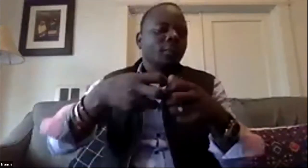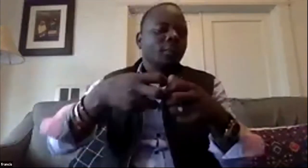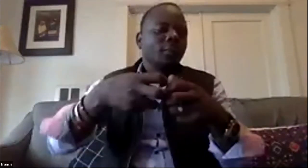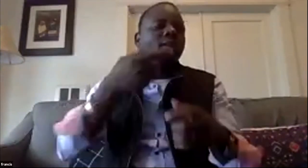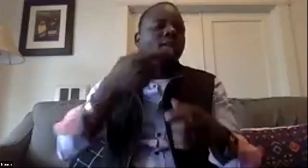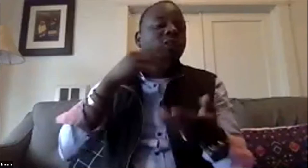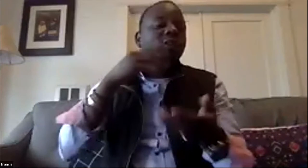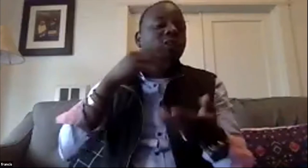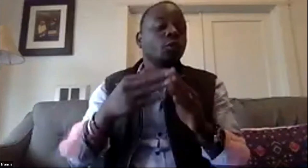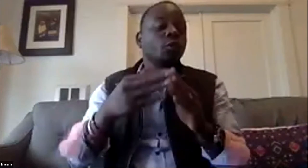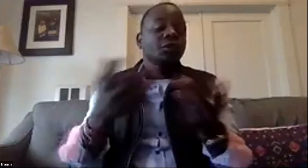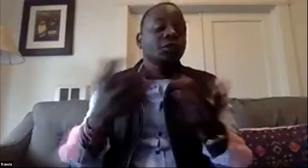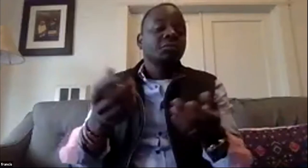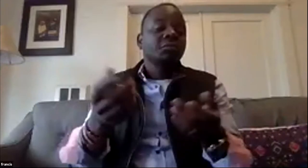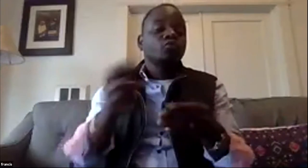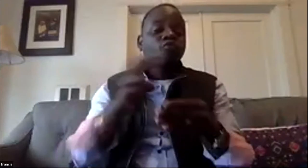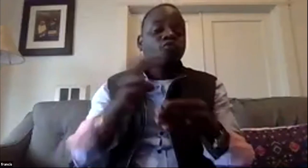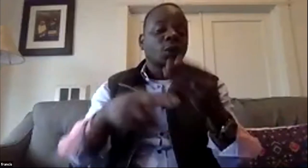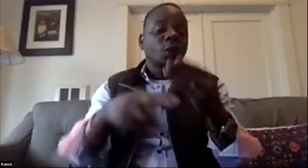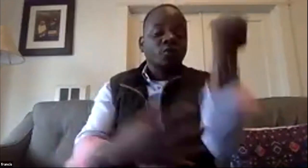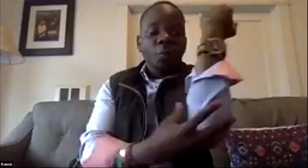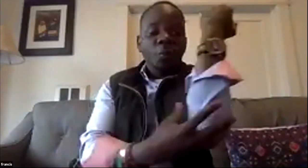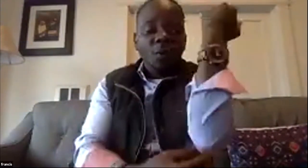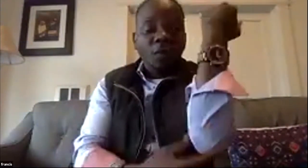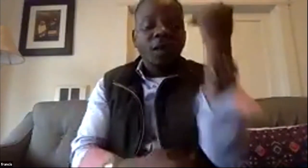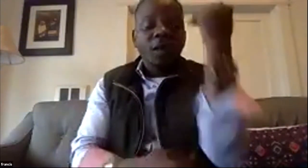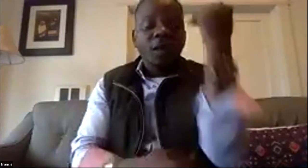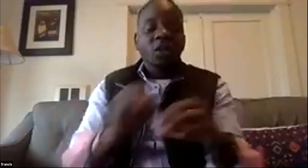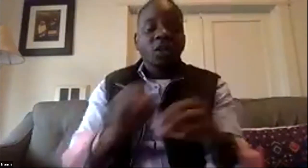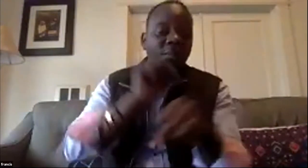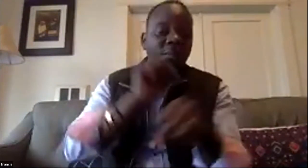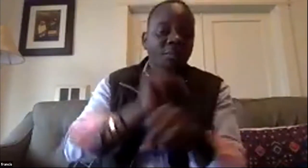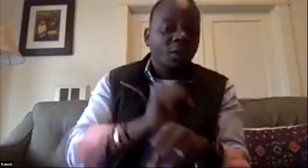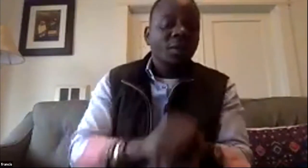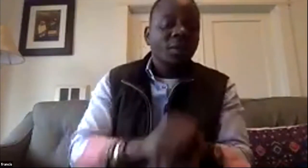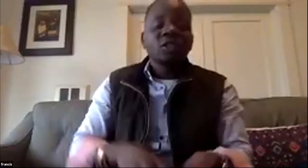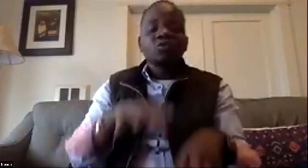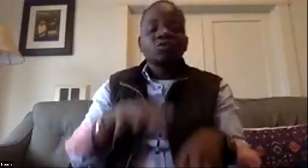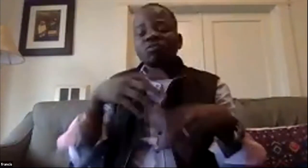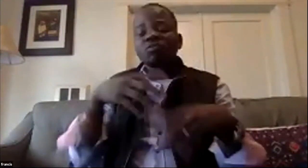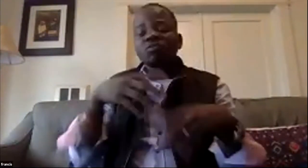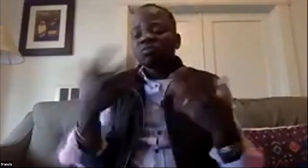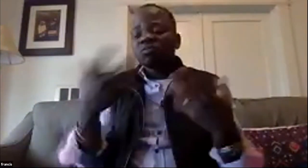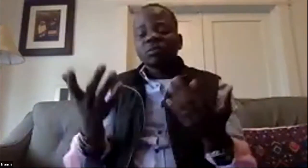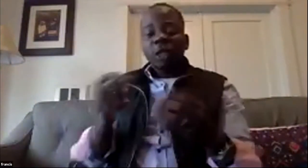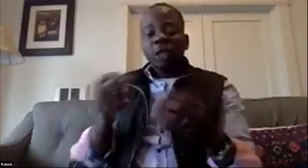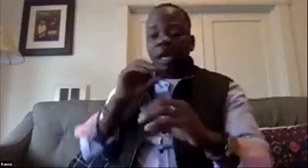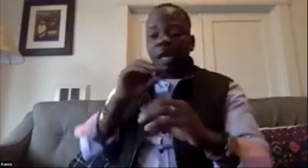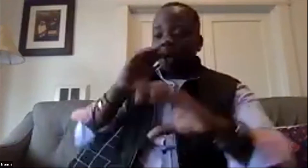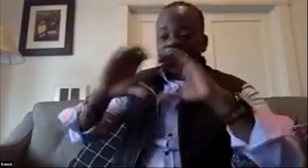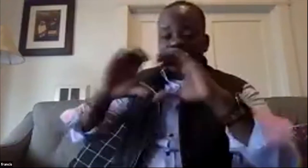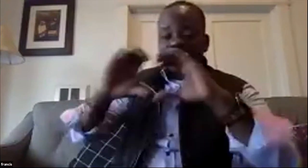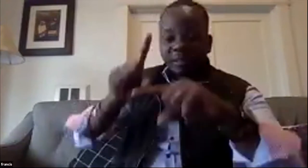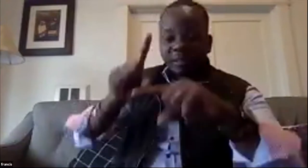in bringing american deaf education practices to zambia and ways to help